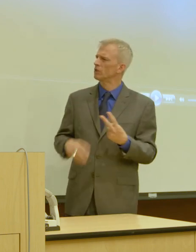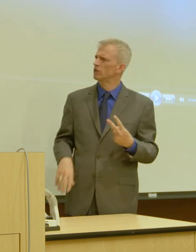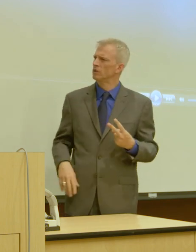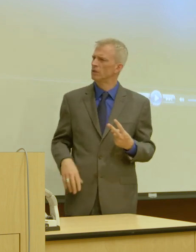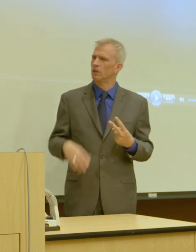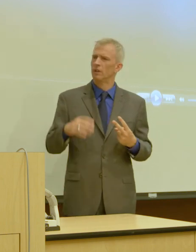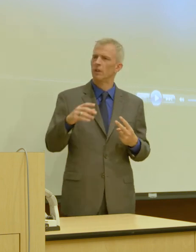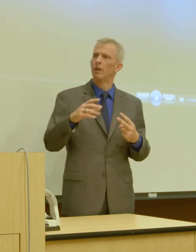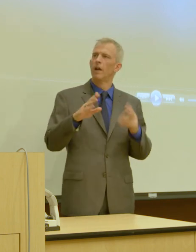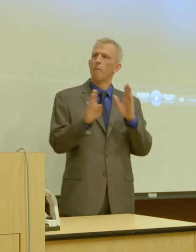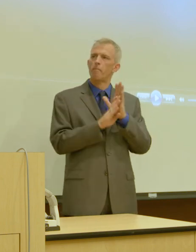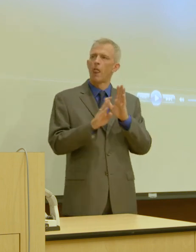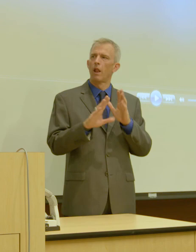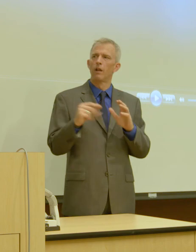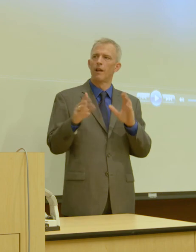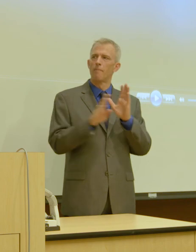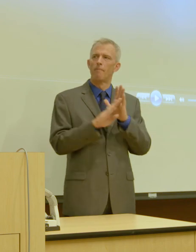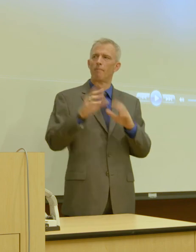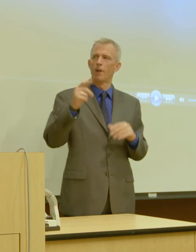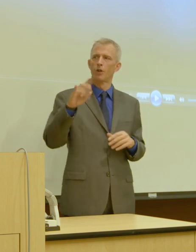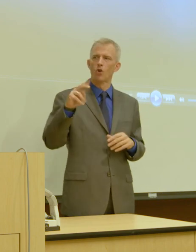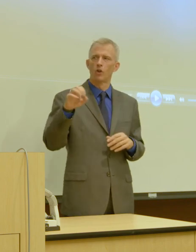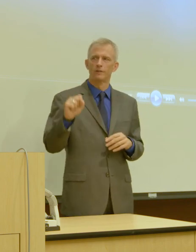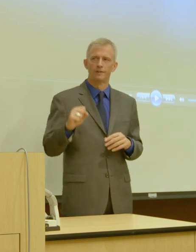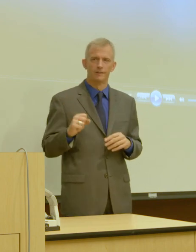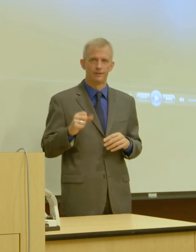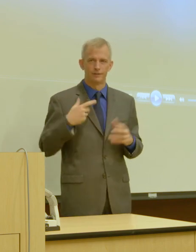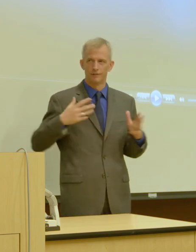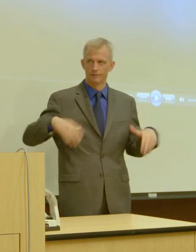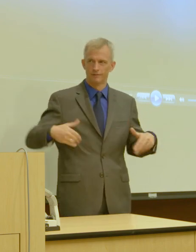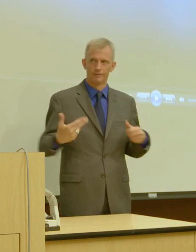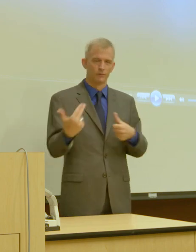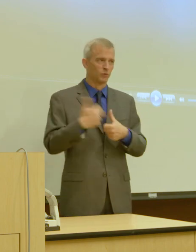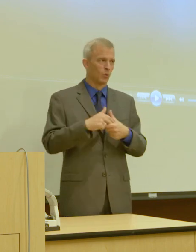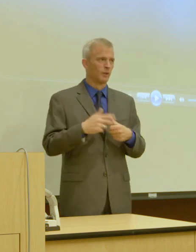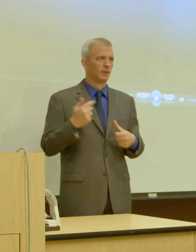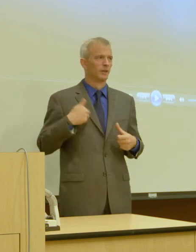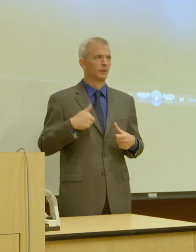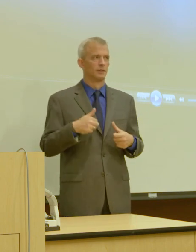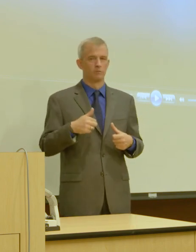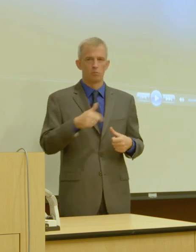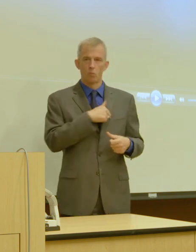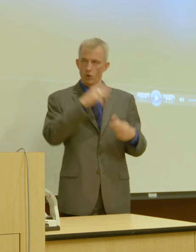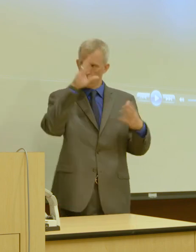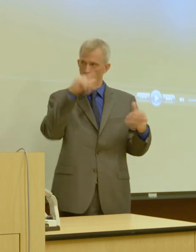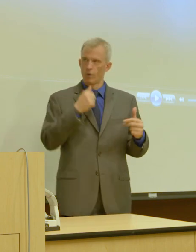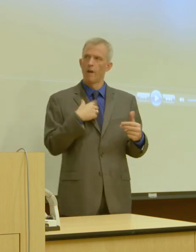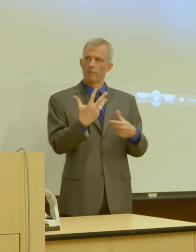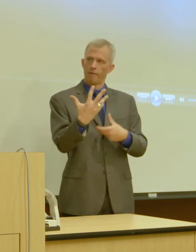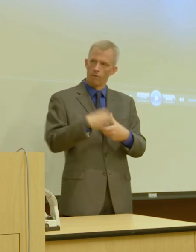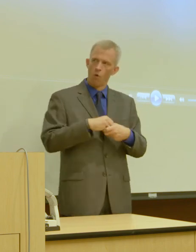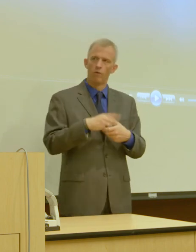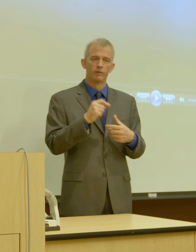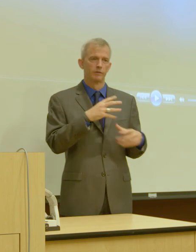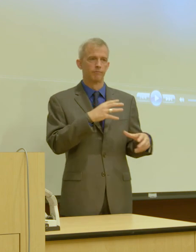Bell and Bell Gardens. Those are the two that have yet to join us, but we're working with them and hope to have them on board as soon as possible.